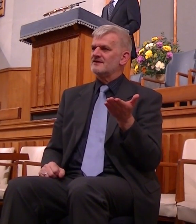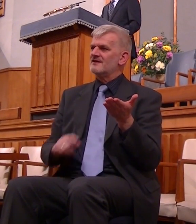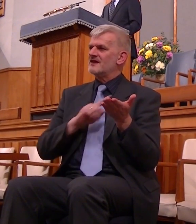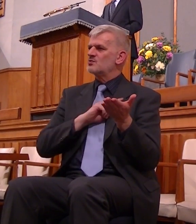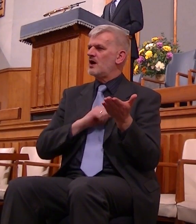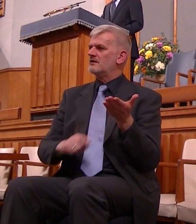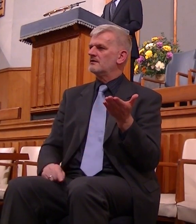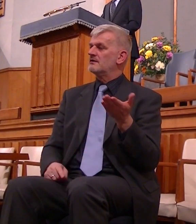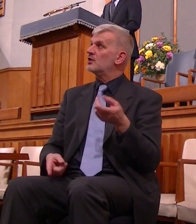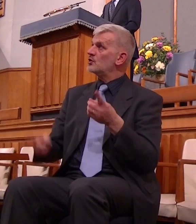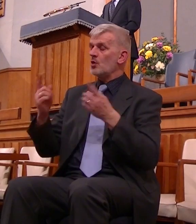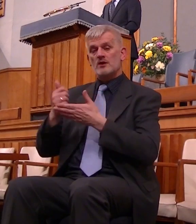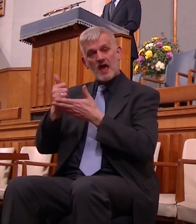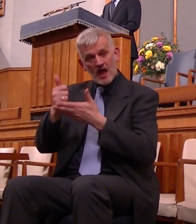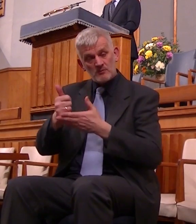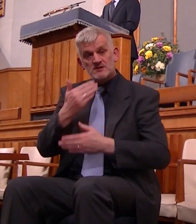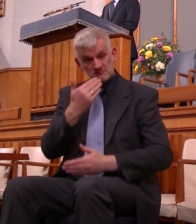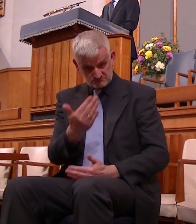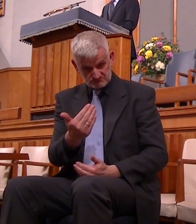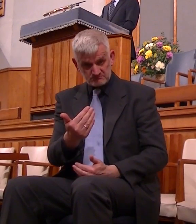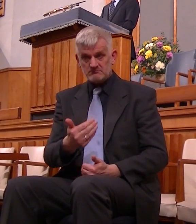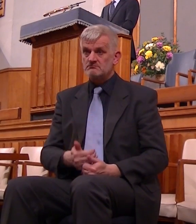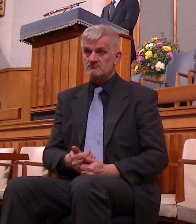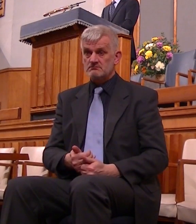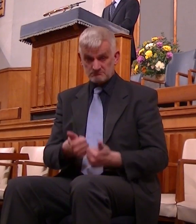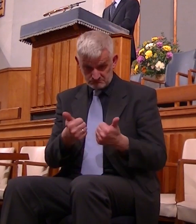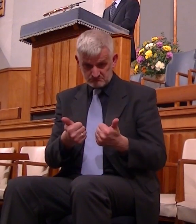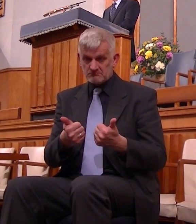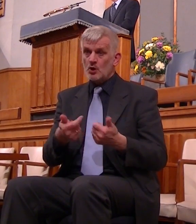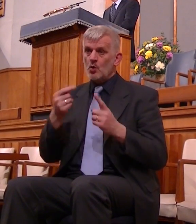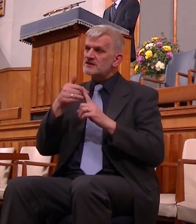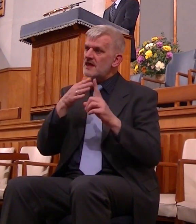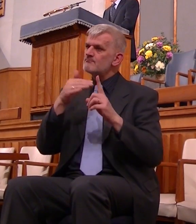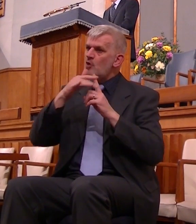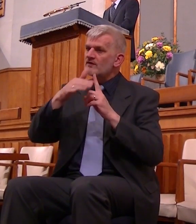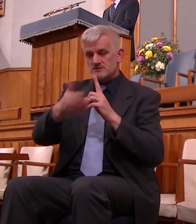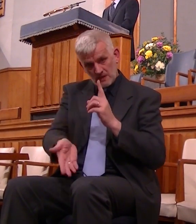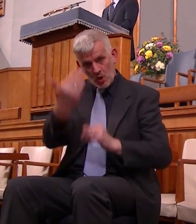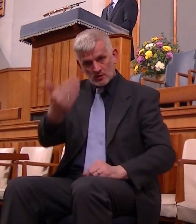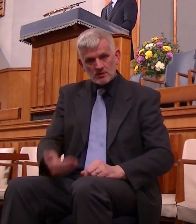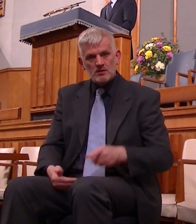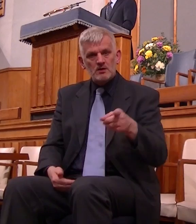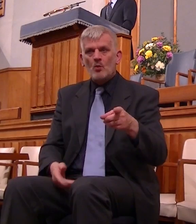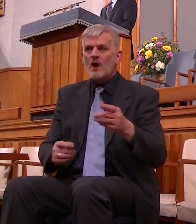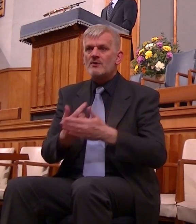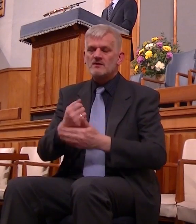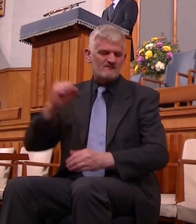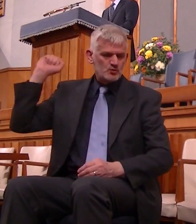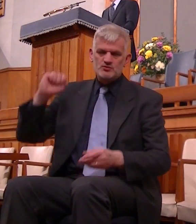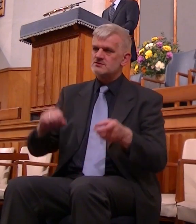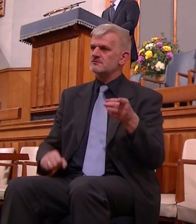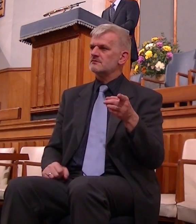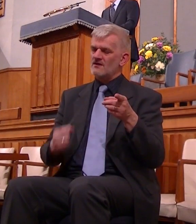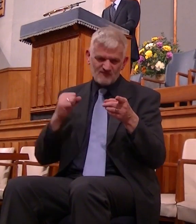matter what God did and how he appealed to them and how many prophets he sent them yet they did not have him and